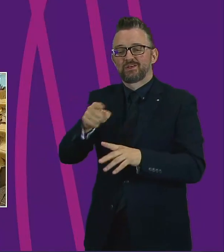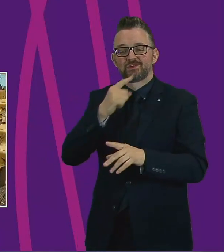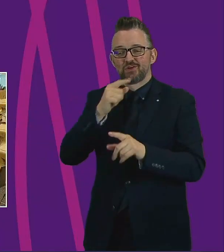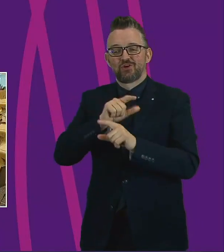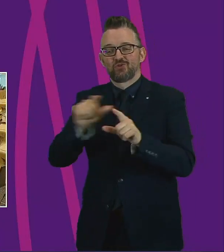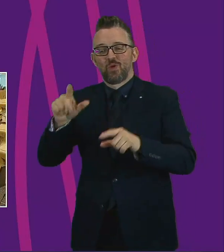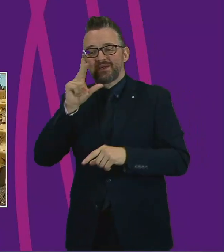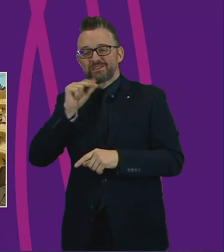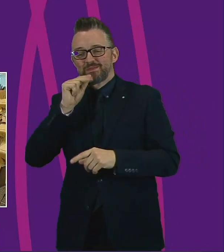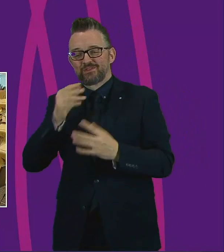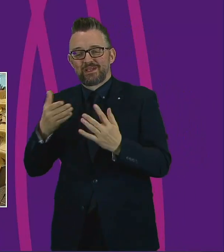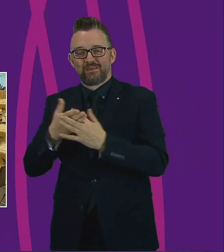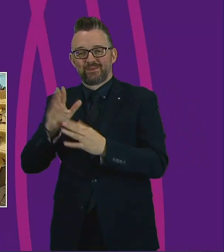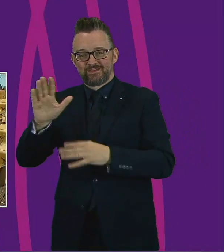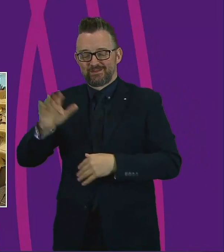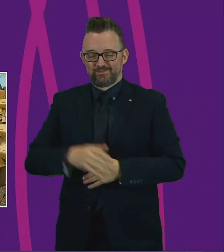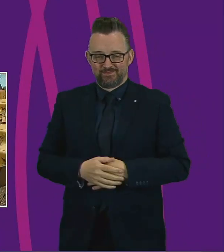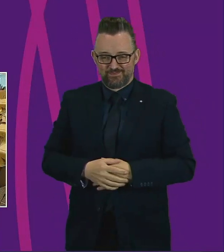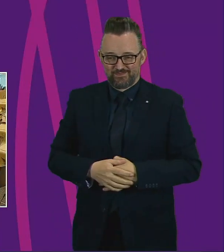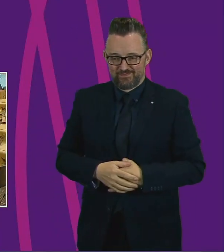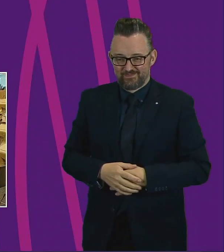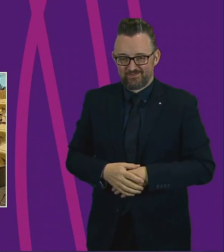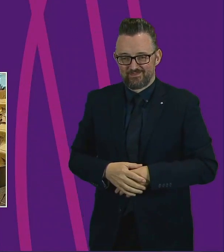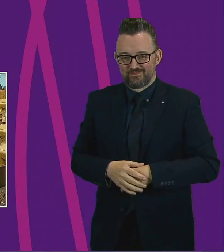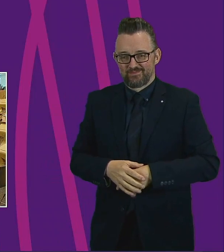or interventions. I do pay attention when I'm in the office.